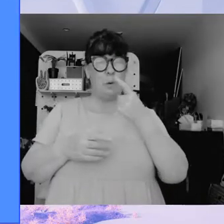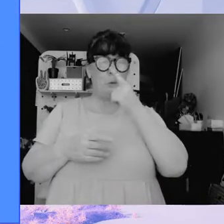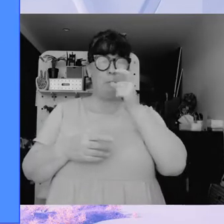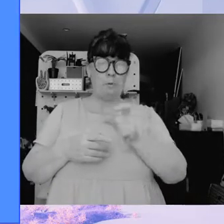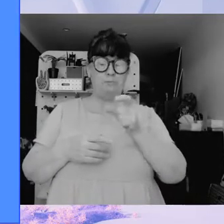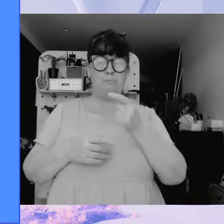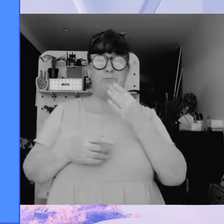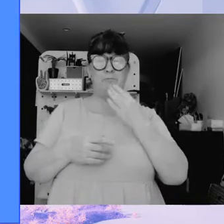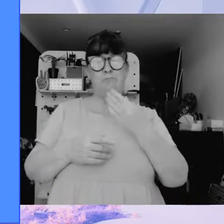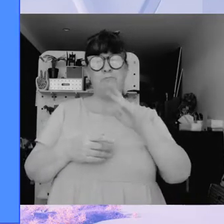so now